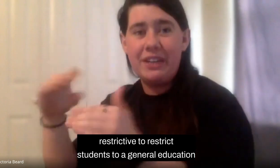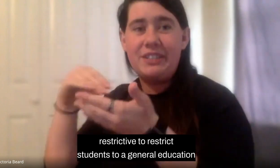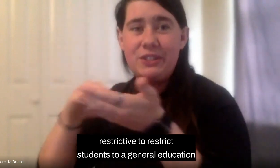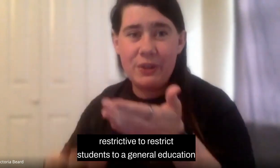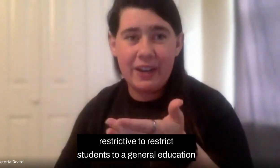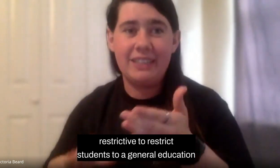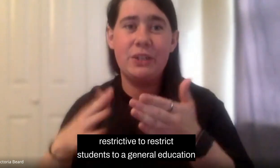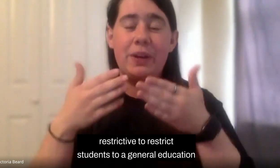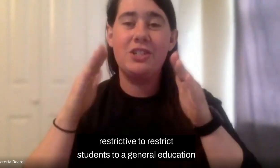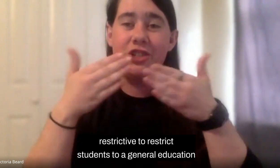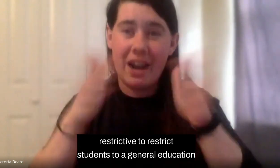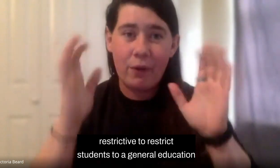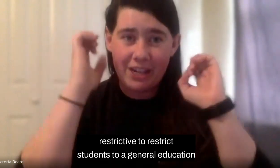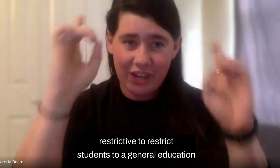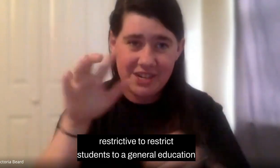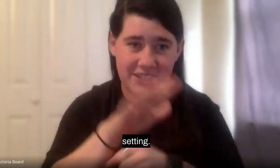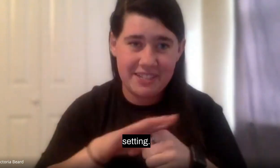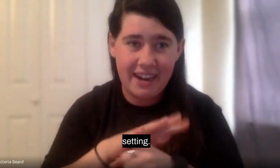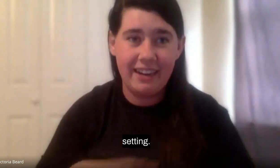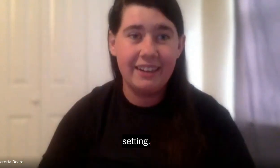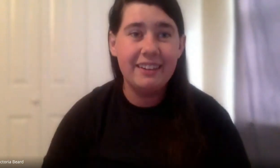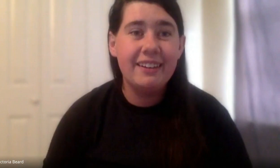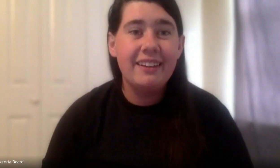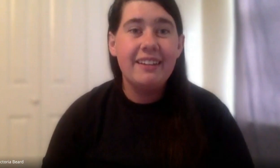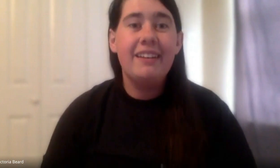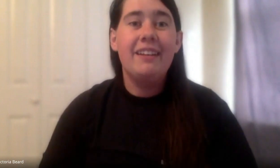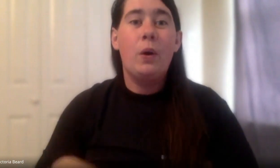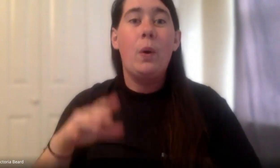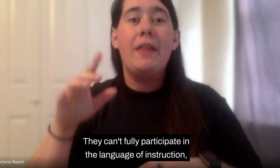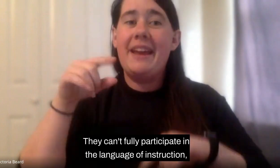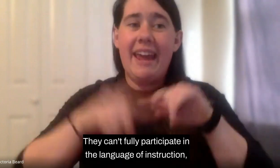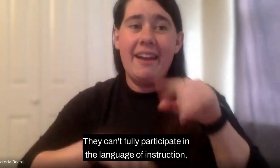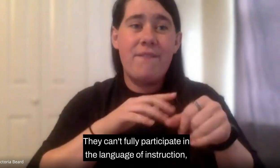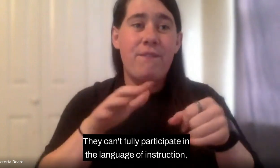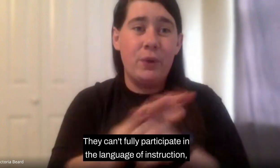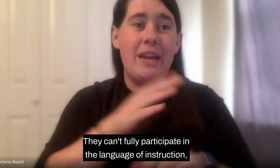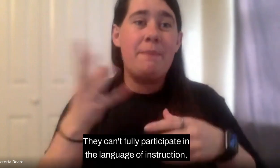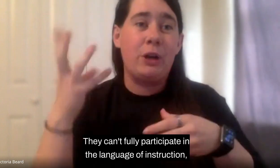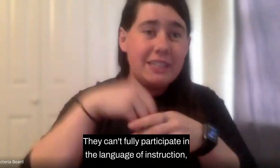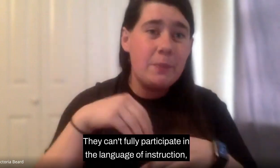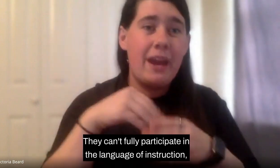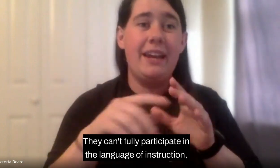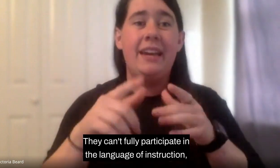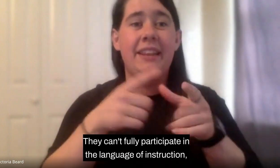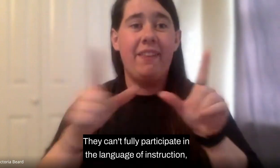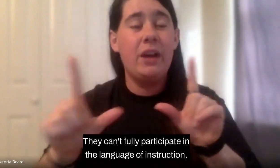students to a general education setting. They can't fully participate in the language